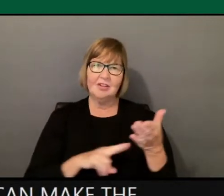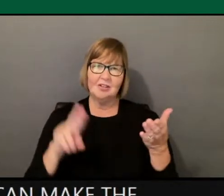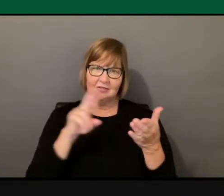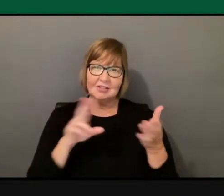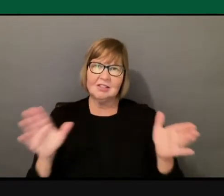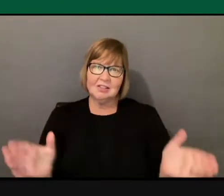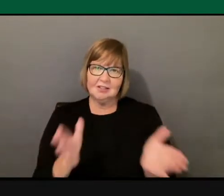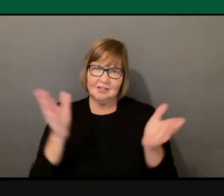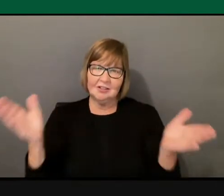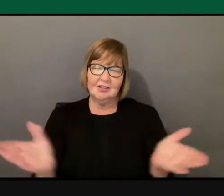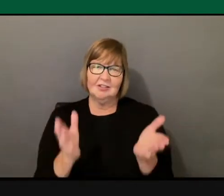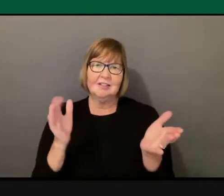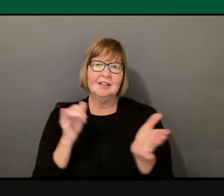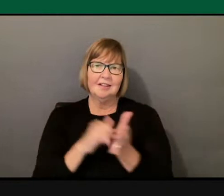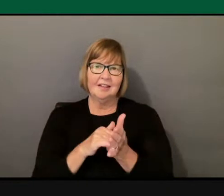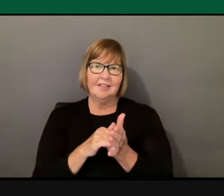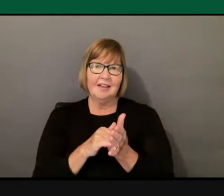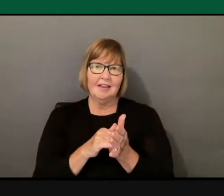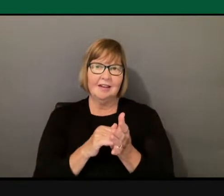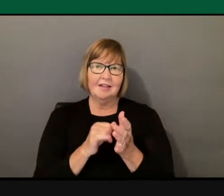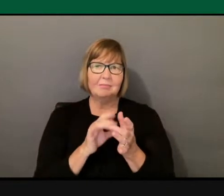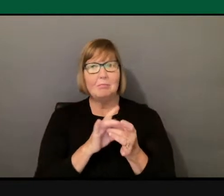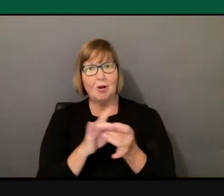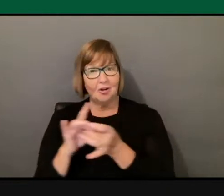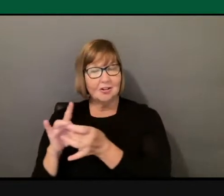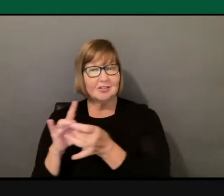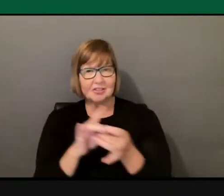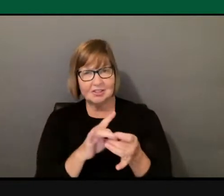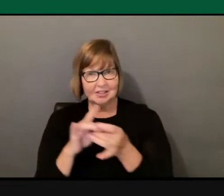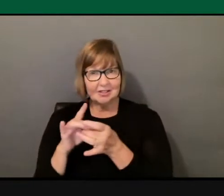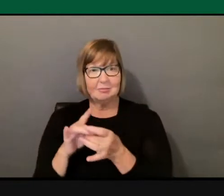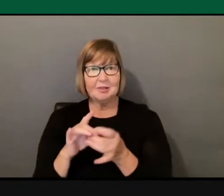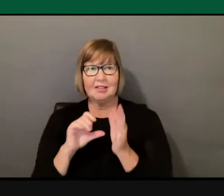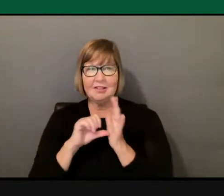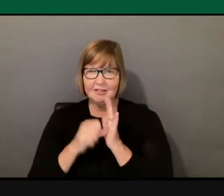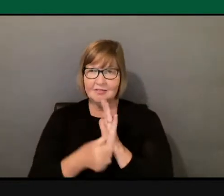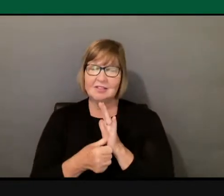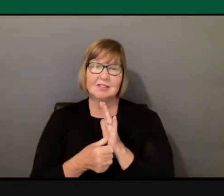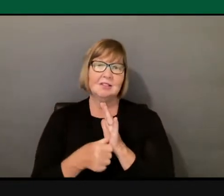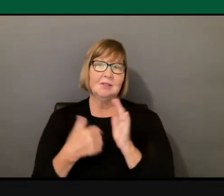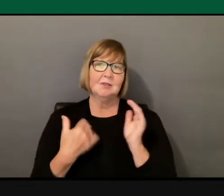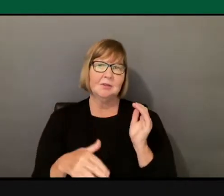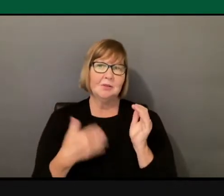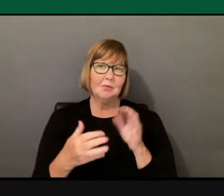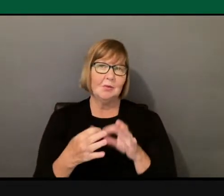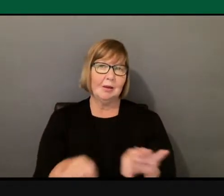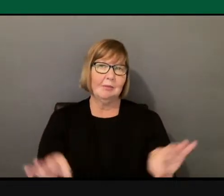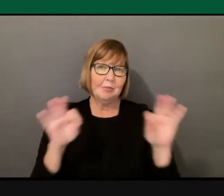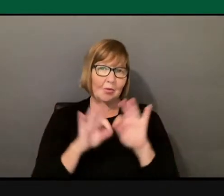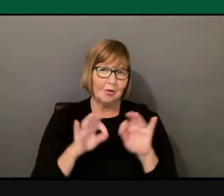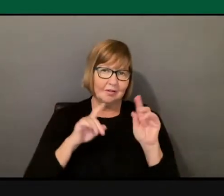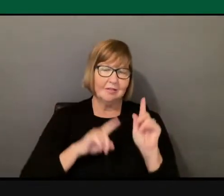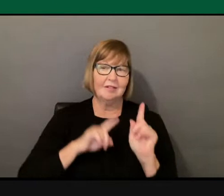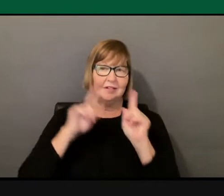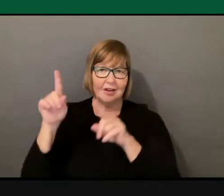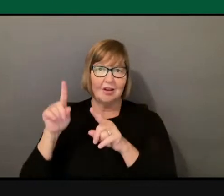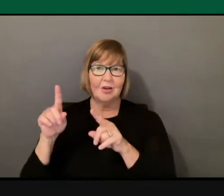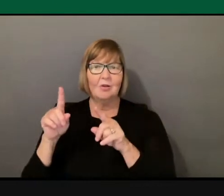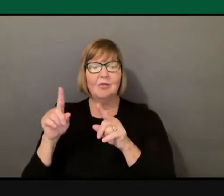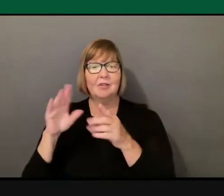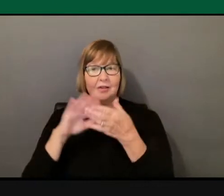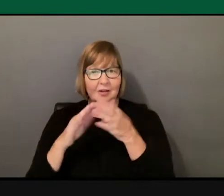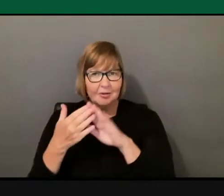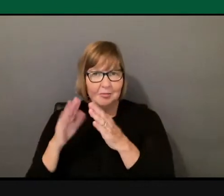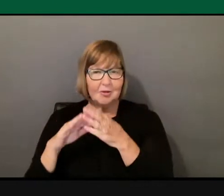I just want to emphasize how important that being out in the community, being able to provide these